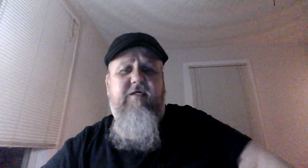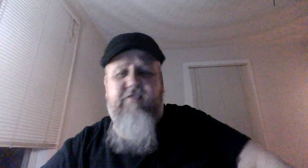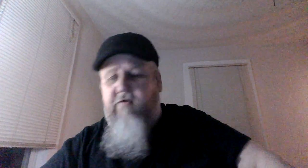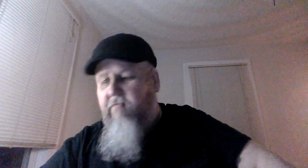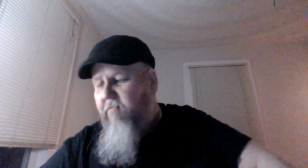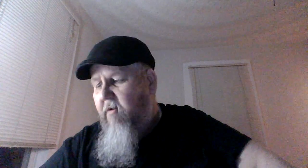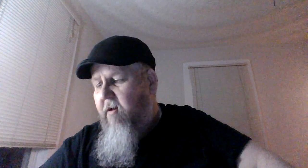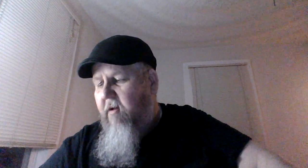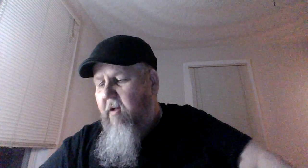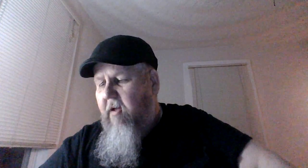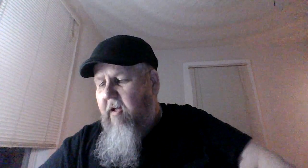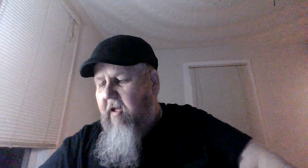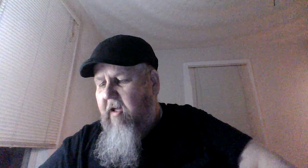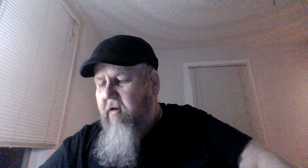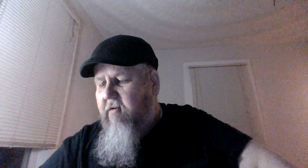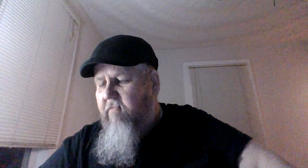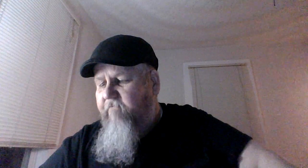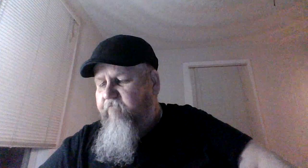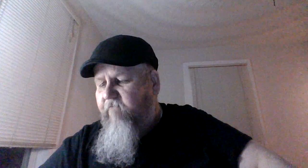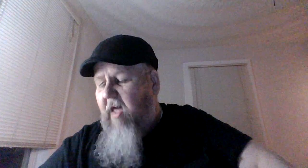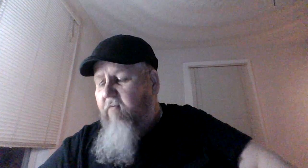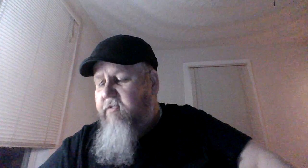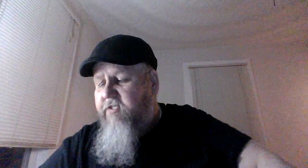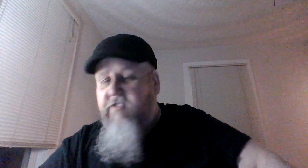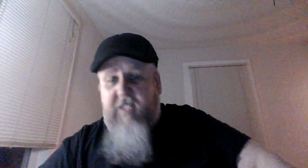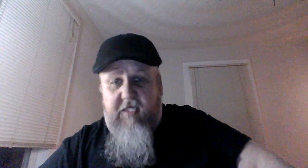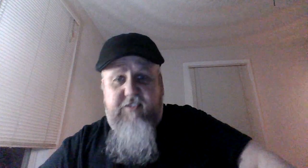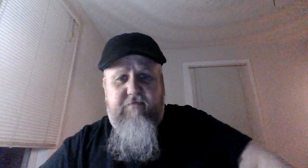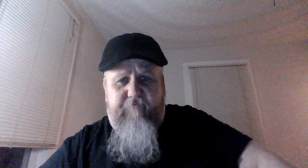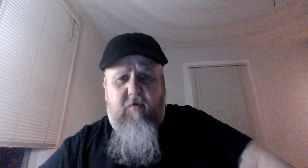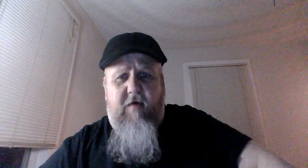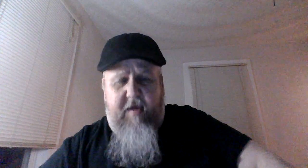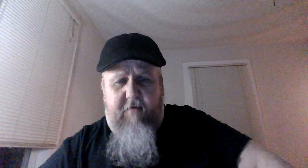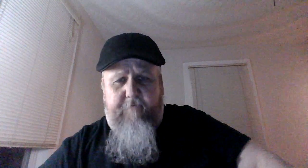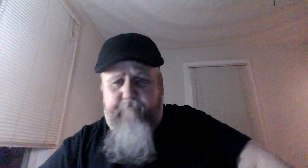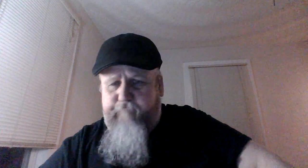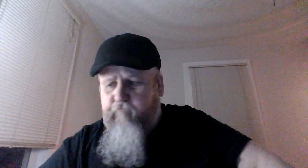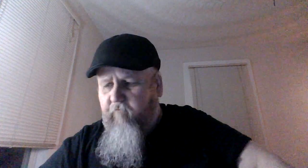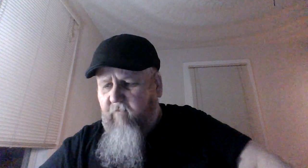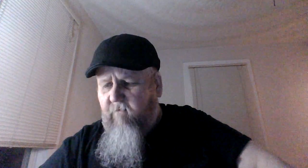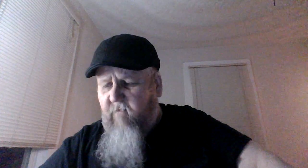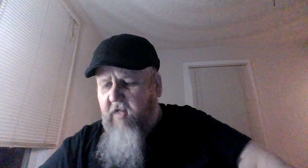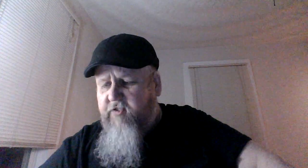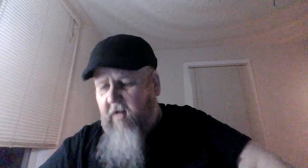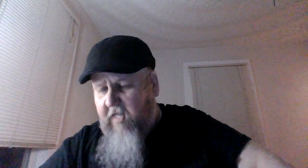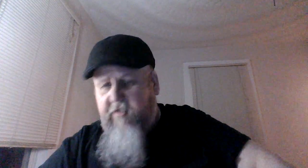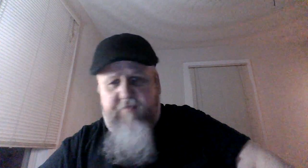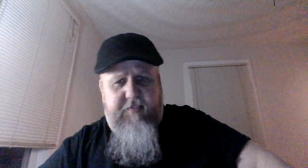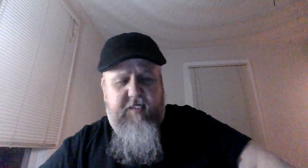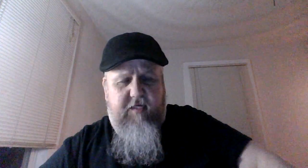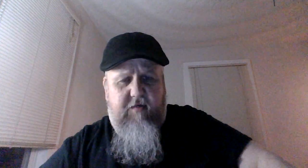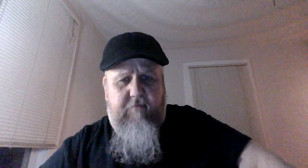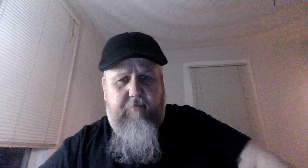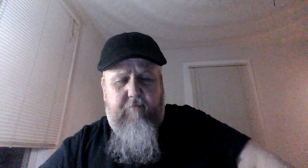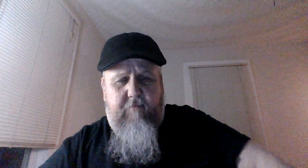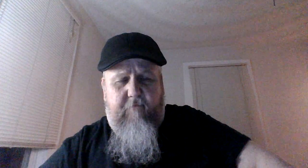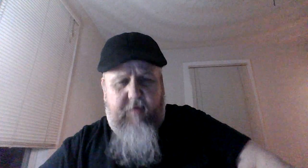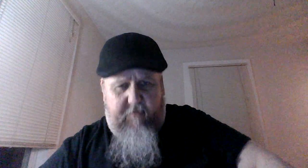Easter and I would suggest going out and trying this particular flavor